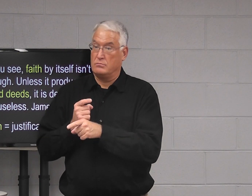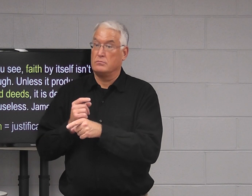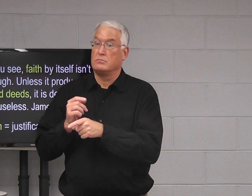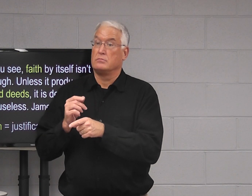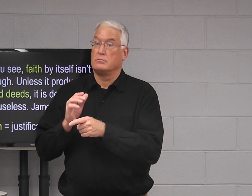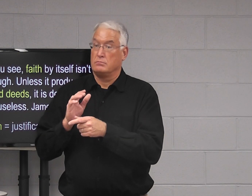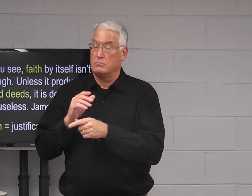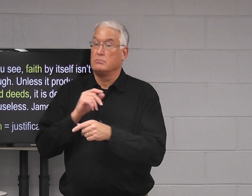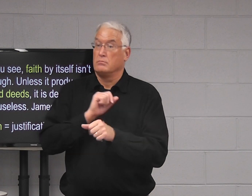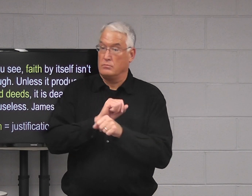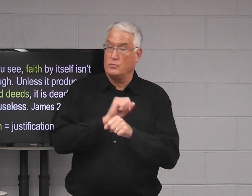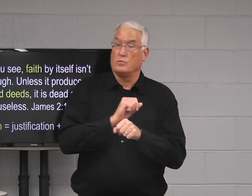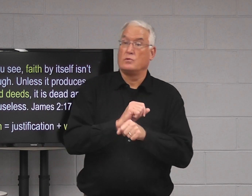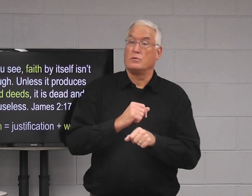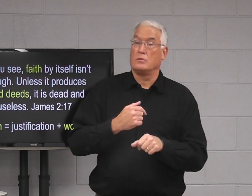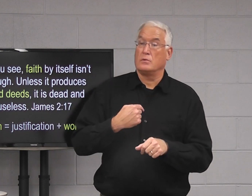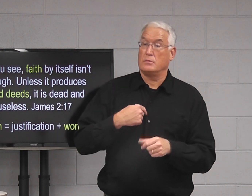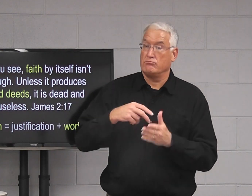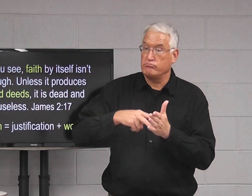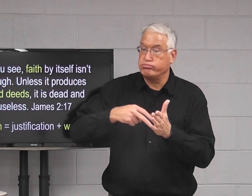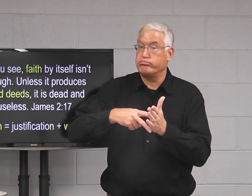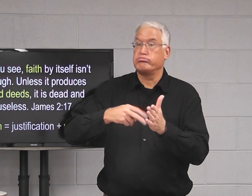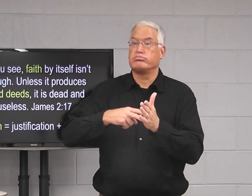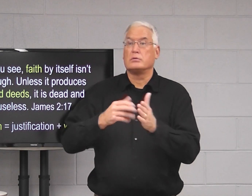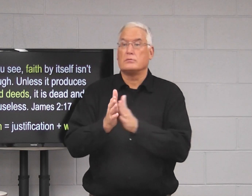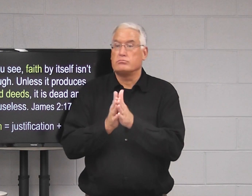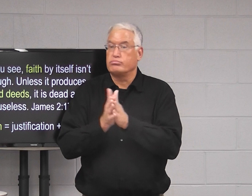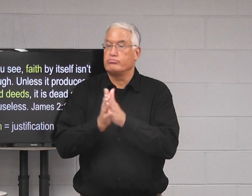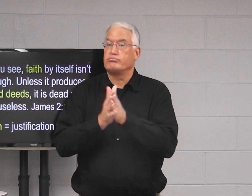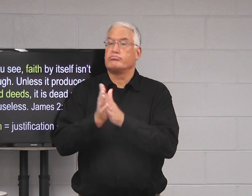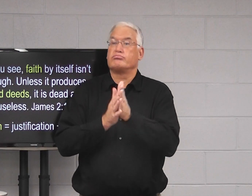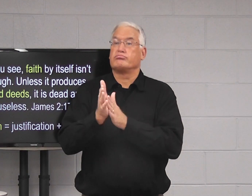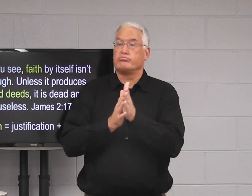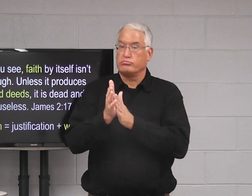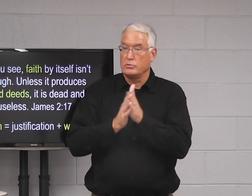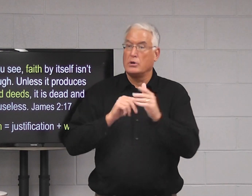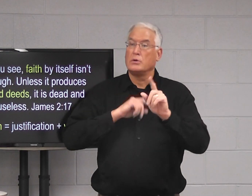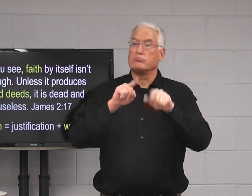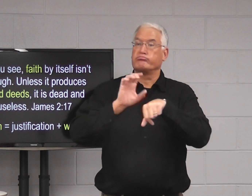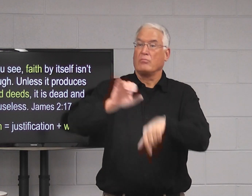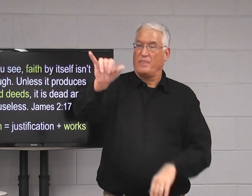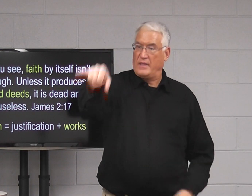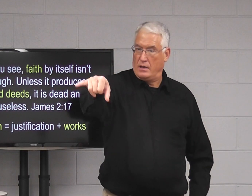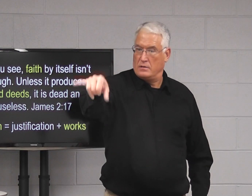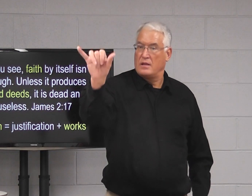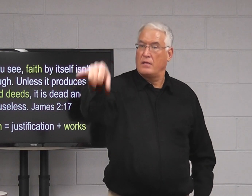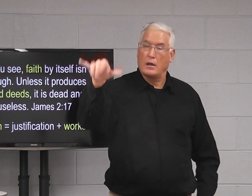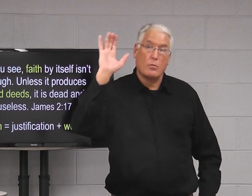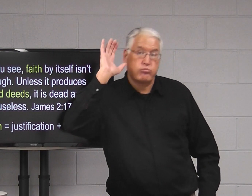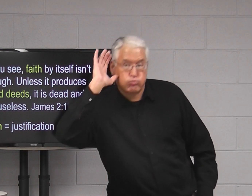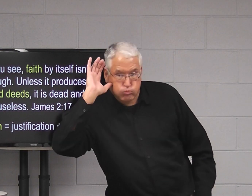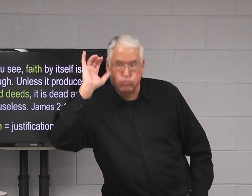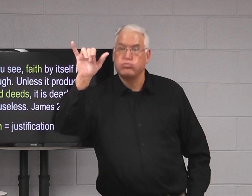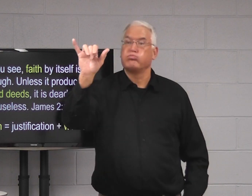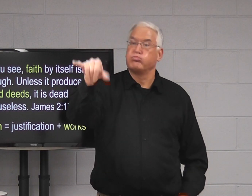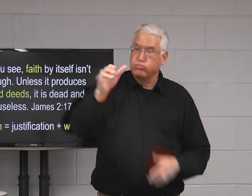righteousness and works. When I read, I become motivated, I want to go to church, I want to listen,